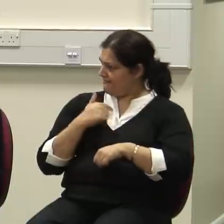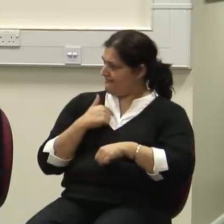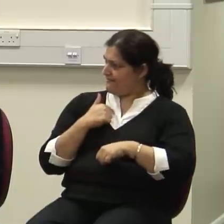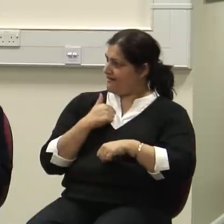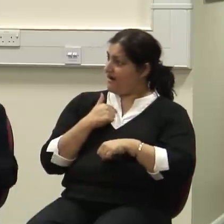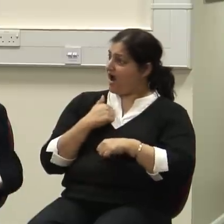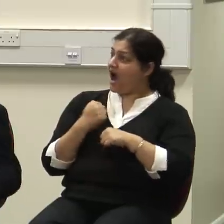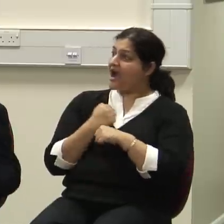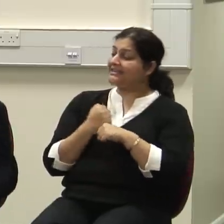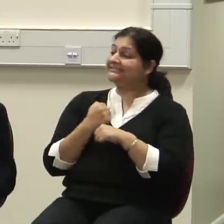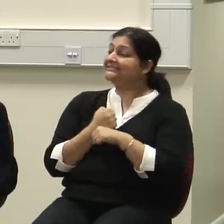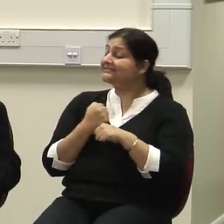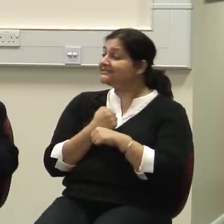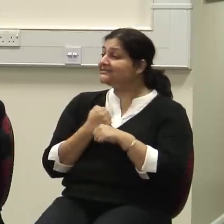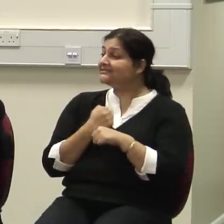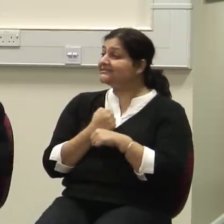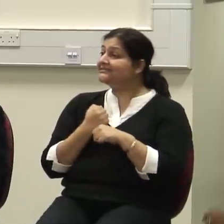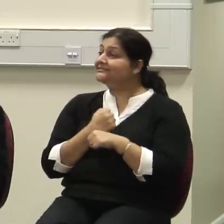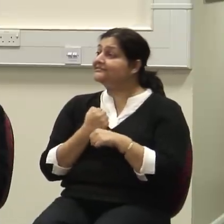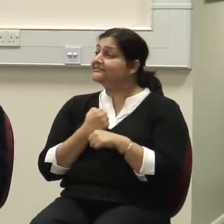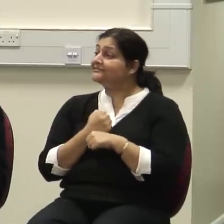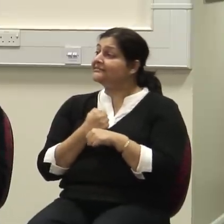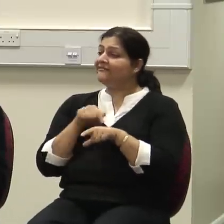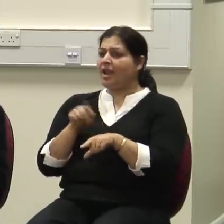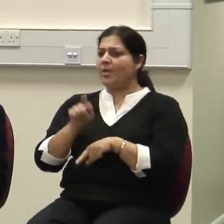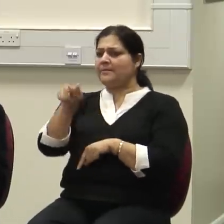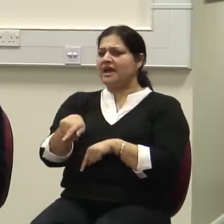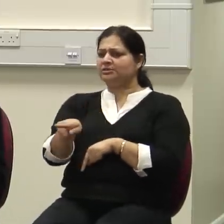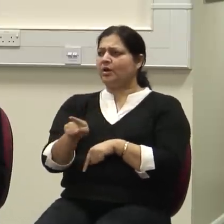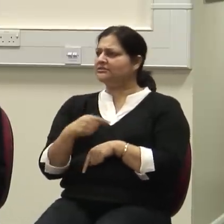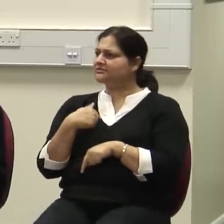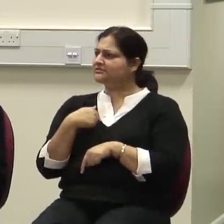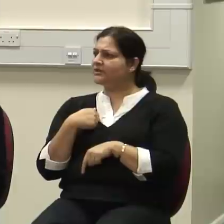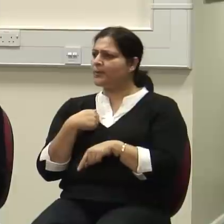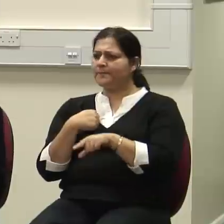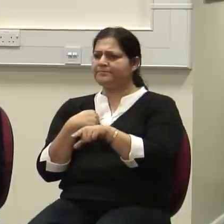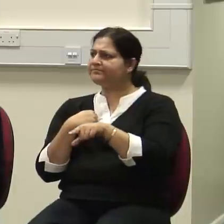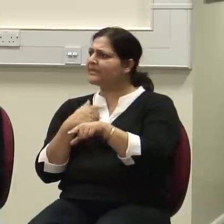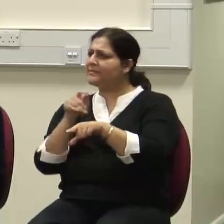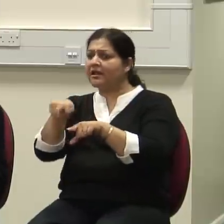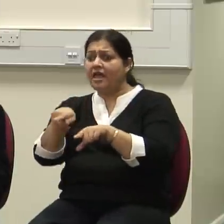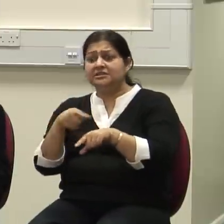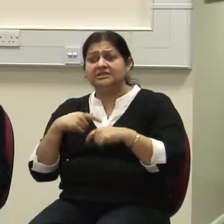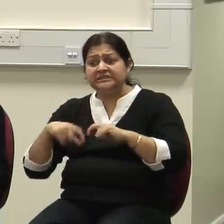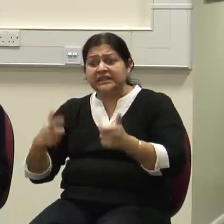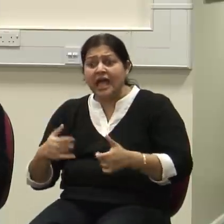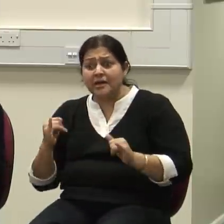the client wanted. You know, what do you fix? Well, depending on whether the muffler is bad, or the tires are bad, or something else. I mean,